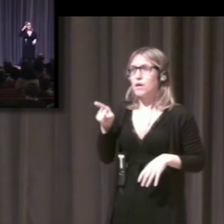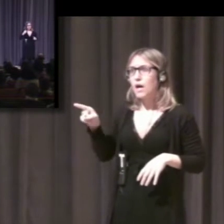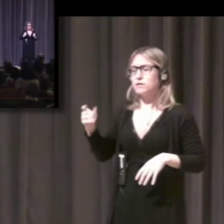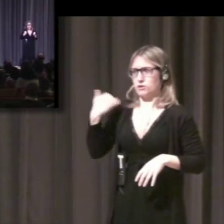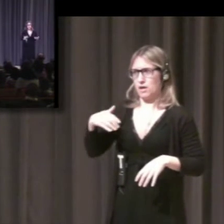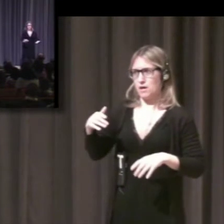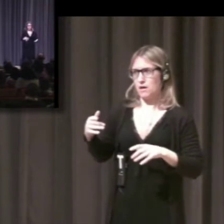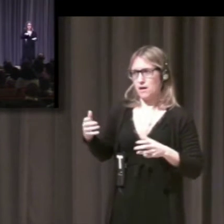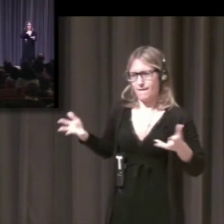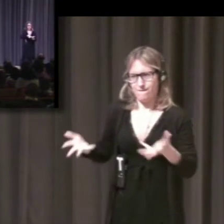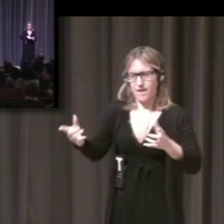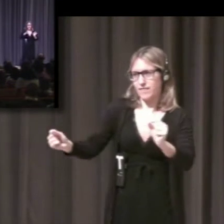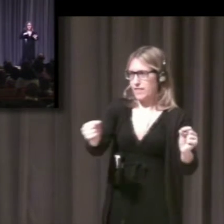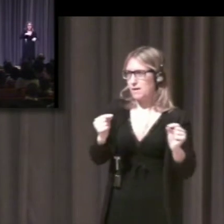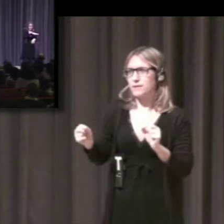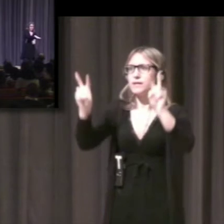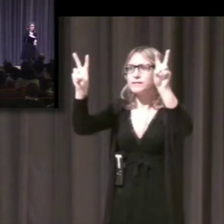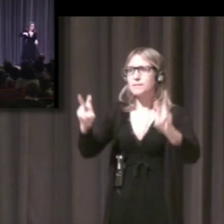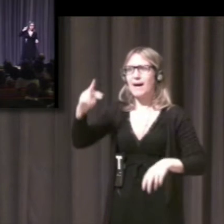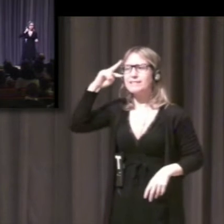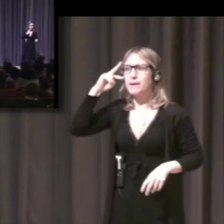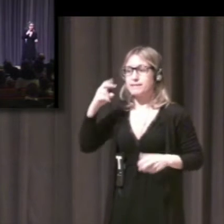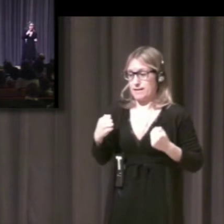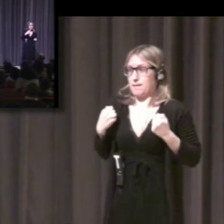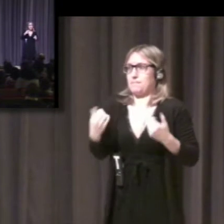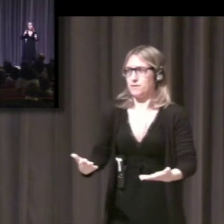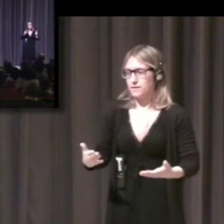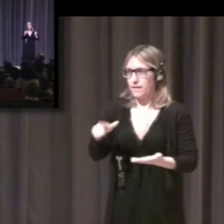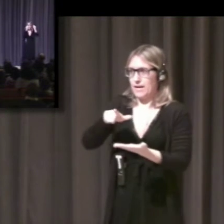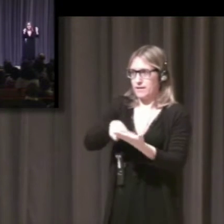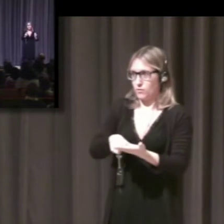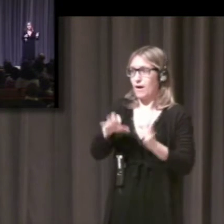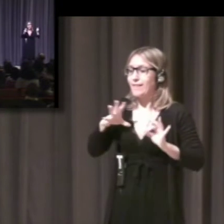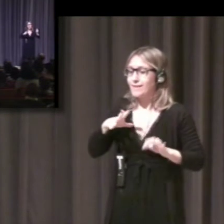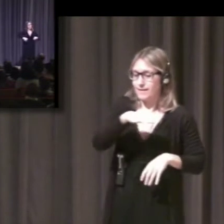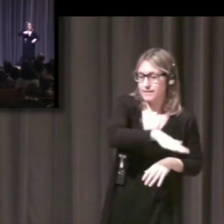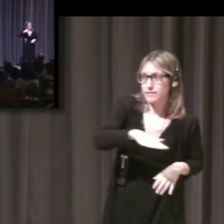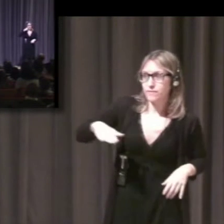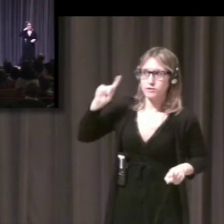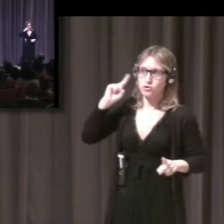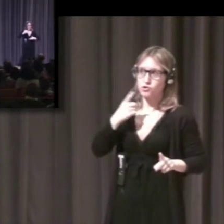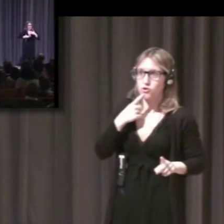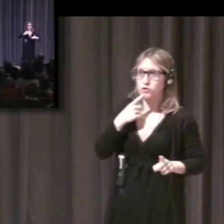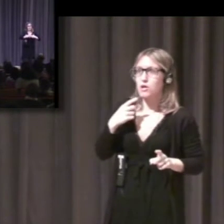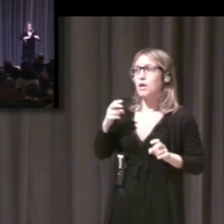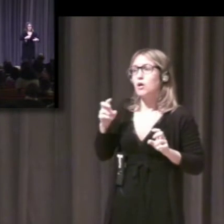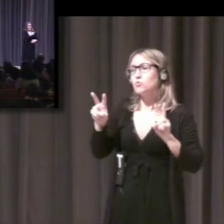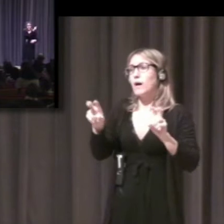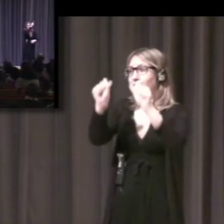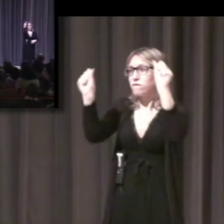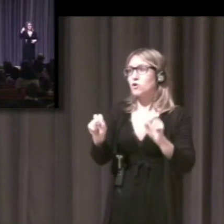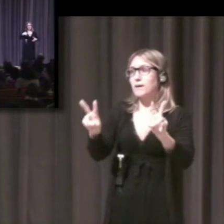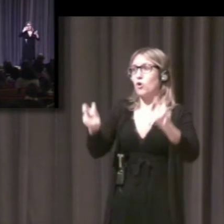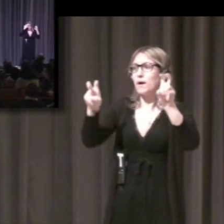given up in frustration. I'm sure today's lecture will be another inspiring example of that. Thank you very much, Donna Jo.